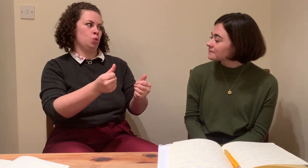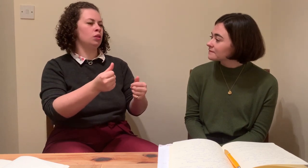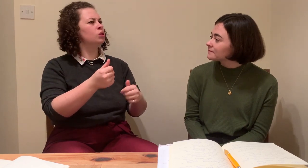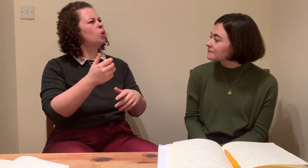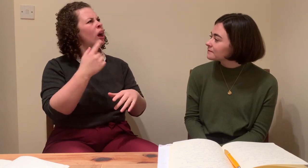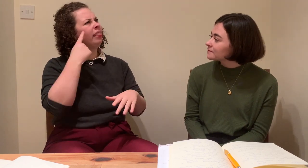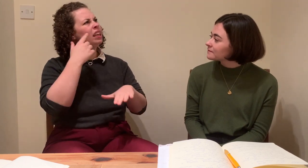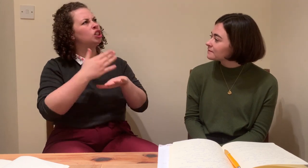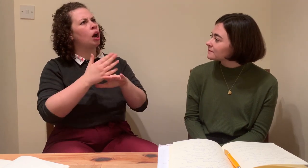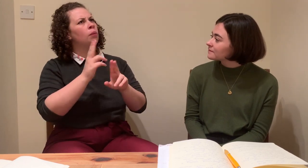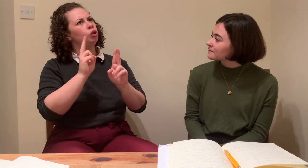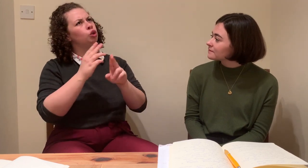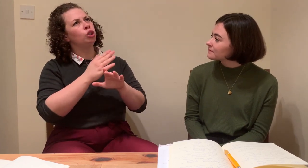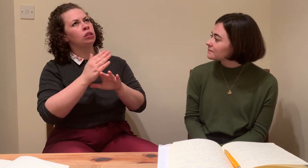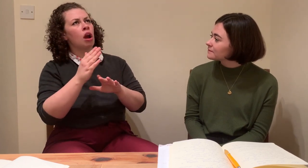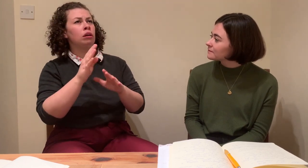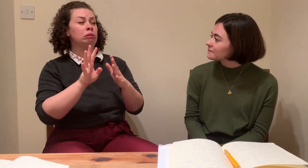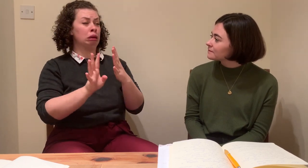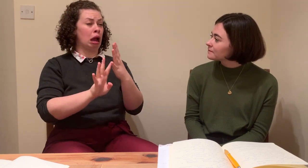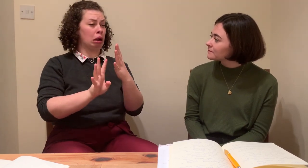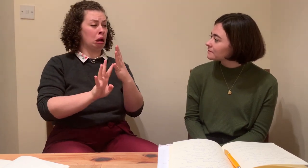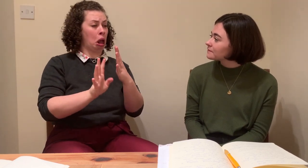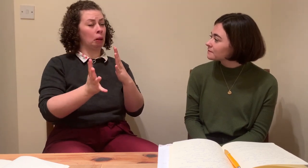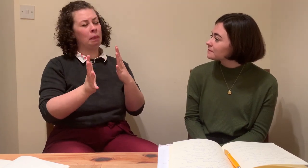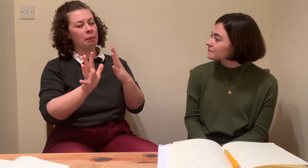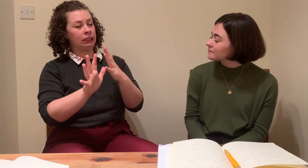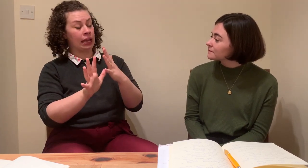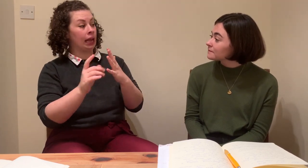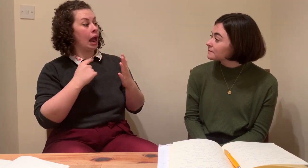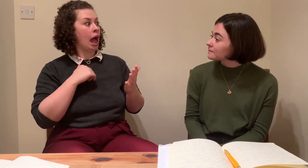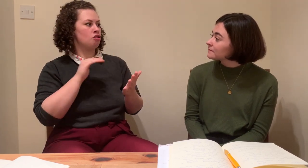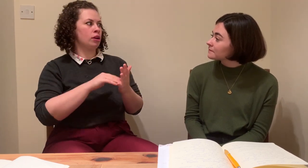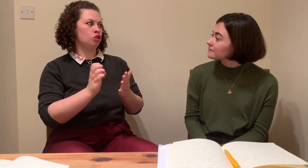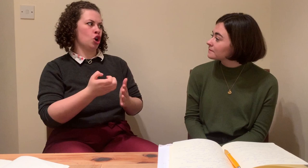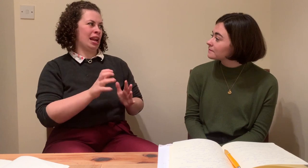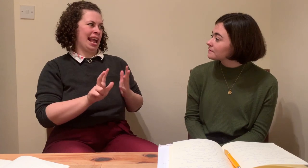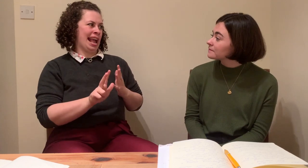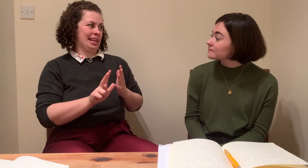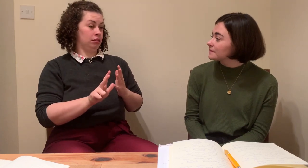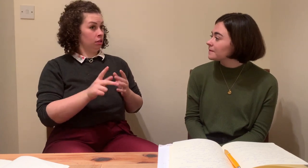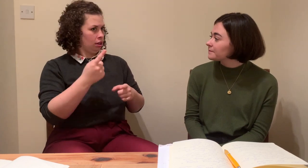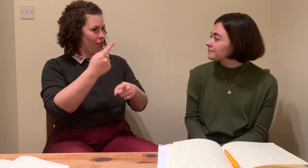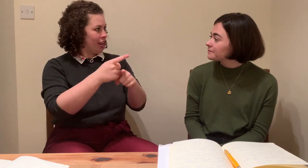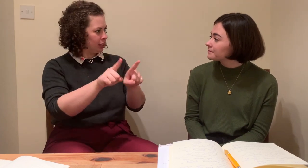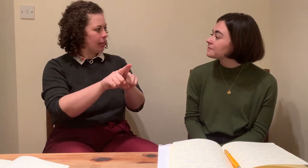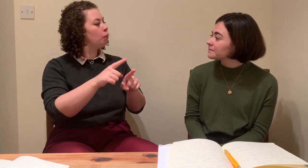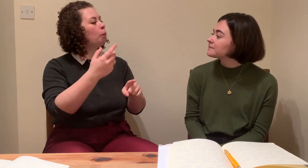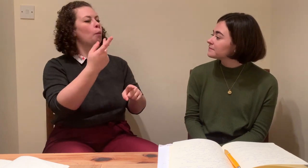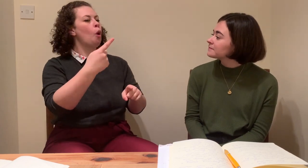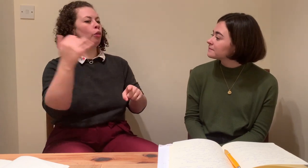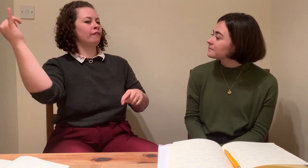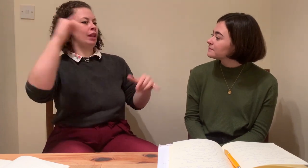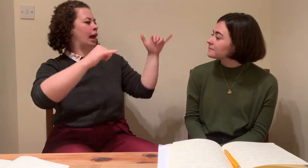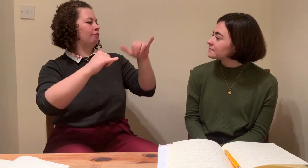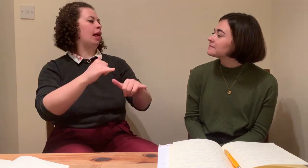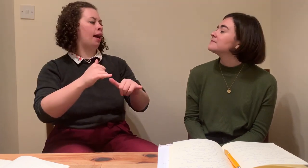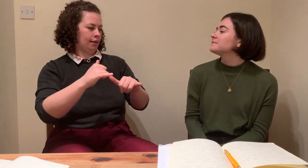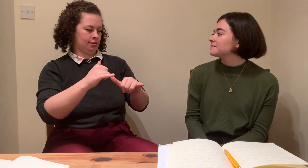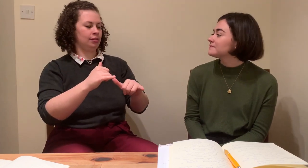And it was really important that both of us were open in that conversation. Like, if I am interpreting, she